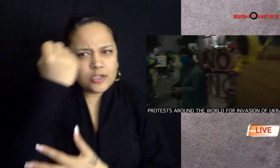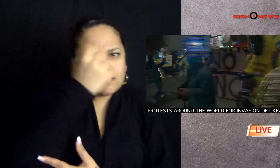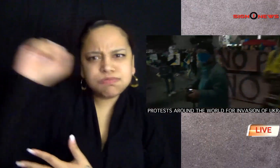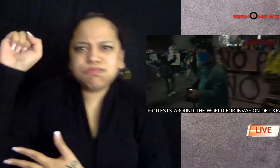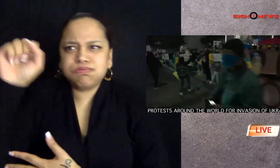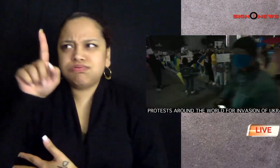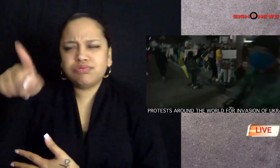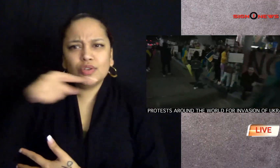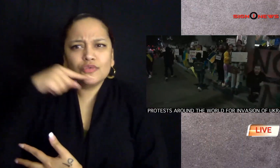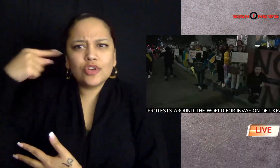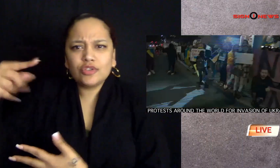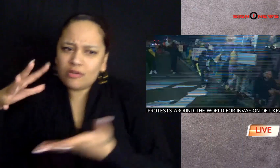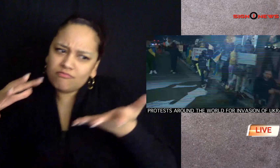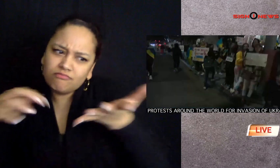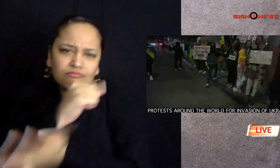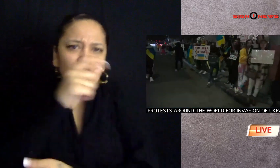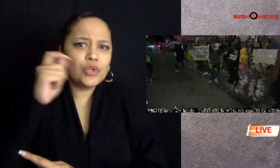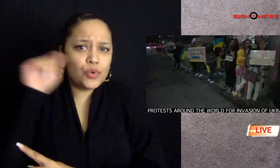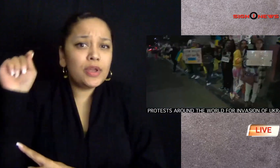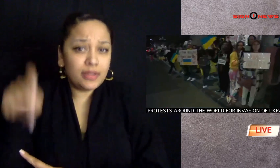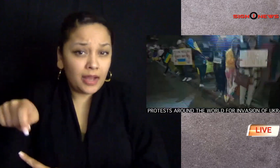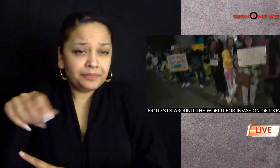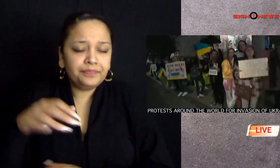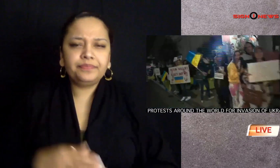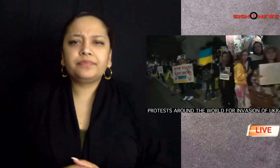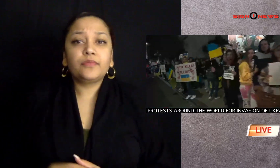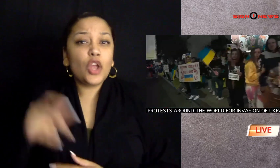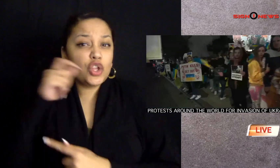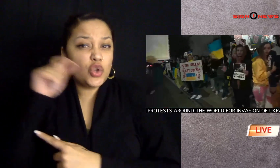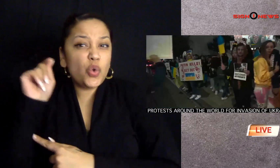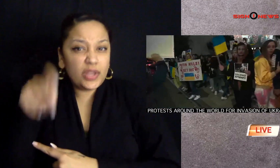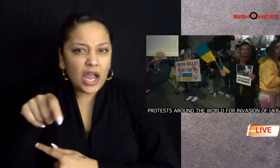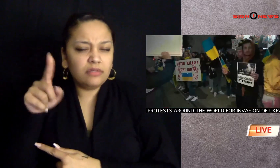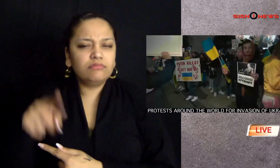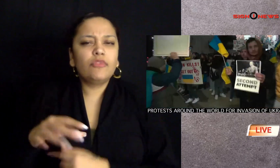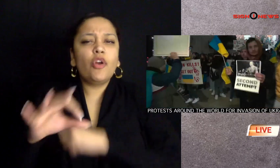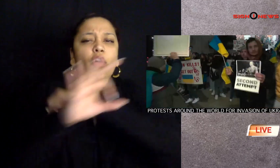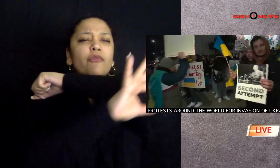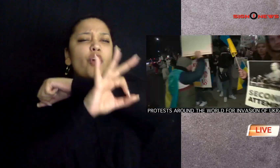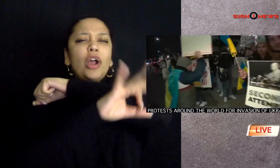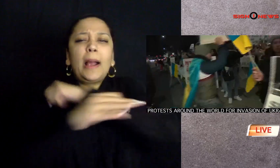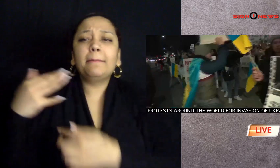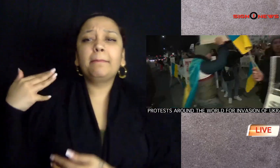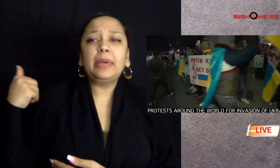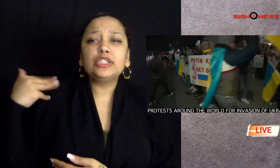protests have sprung up all over the world in protest of Russia's invasion of Ukraine